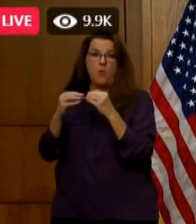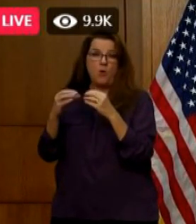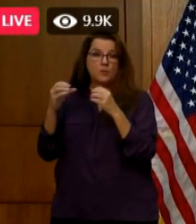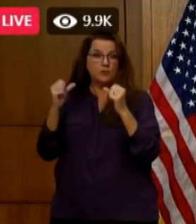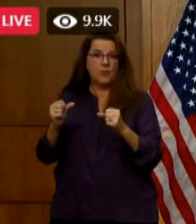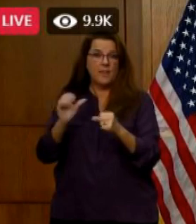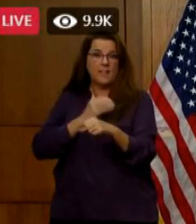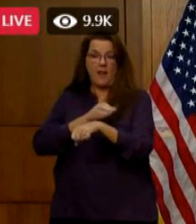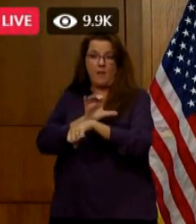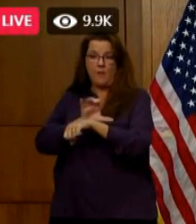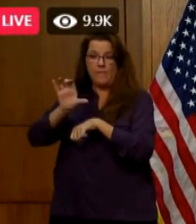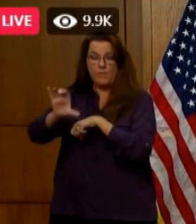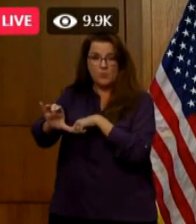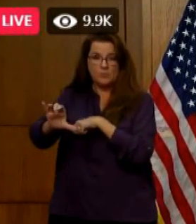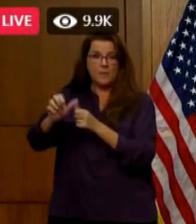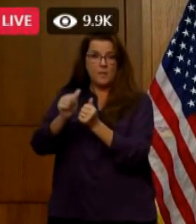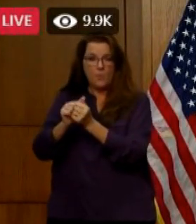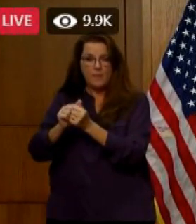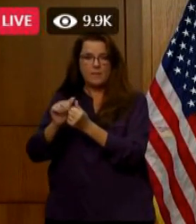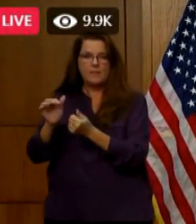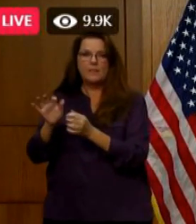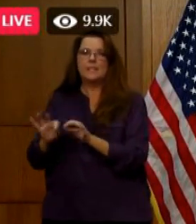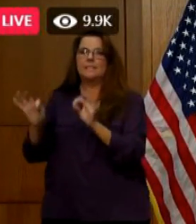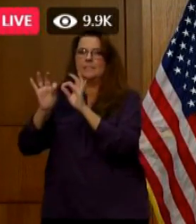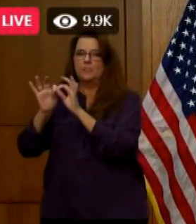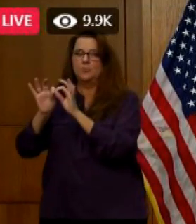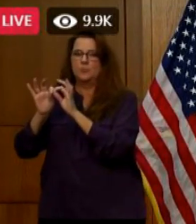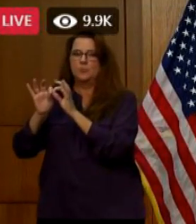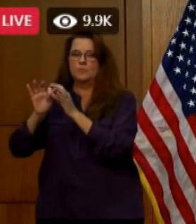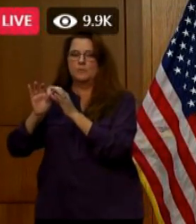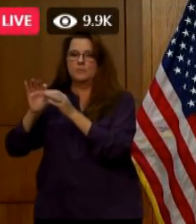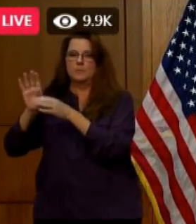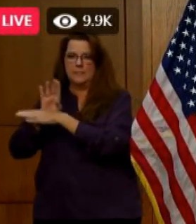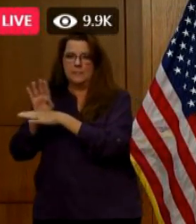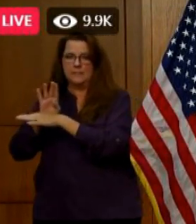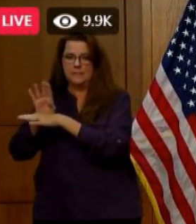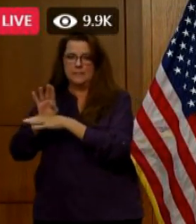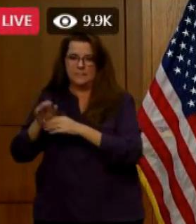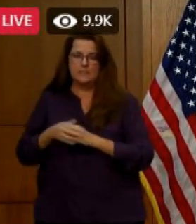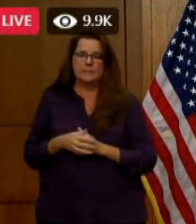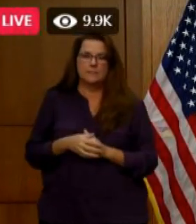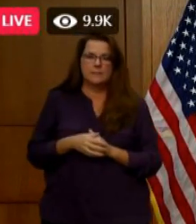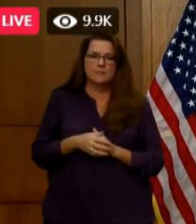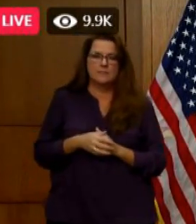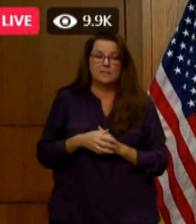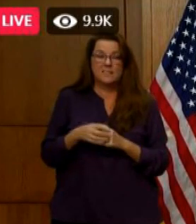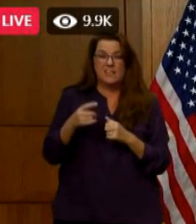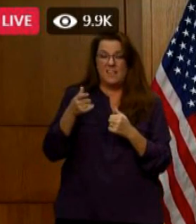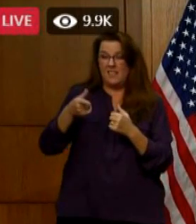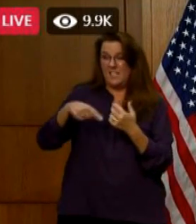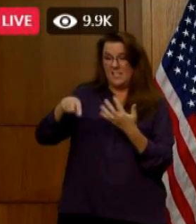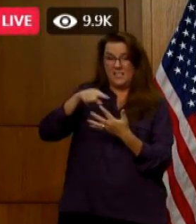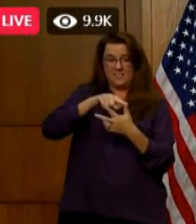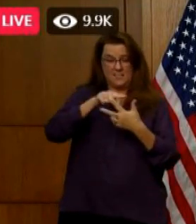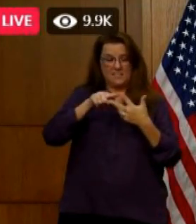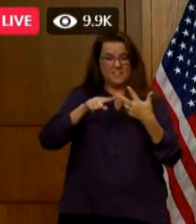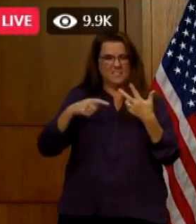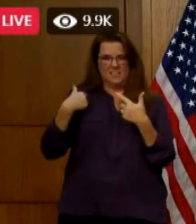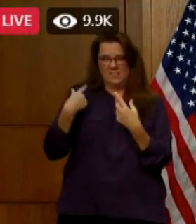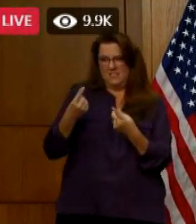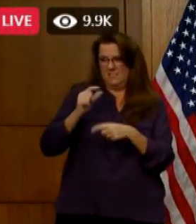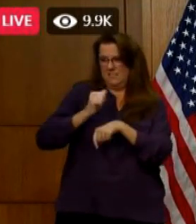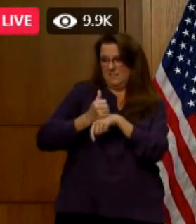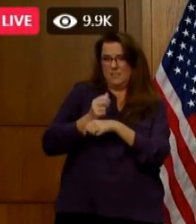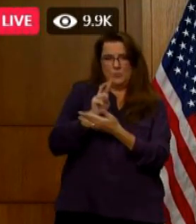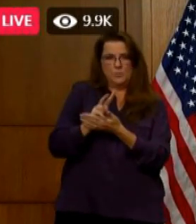essential businesses. We just put these measures in place two weeks ago, and it takes two to three weeks of